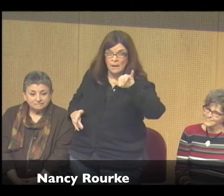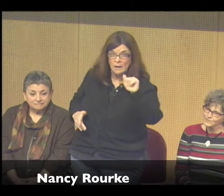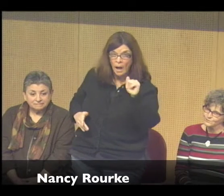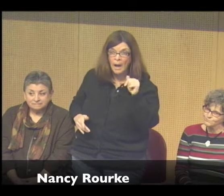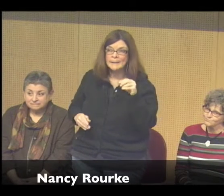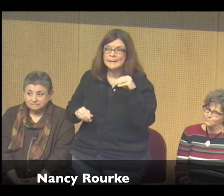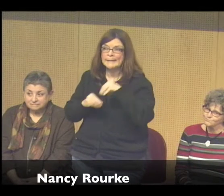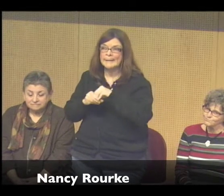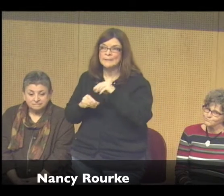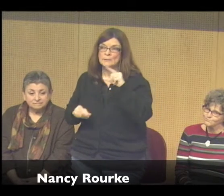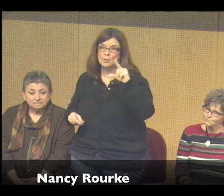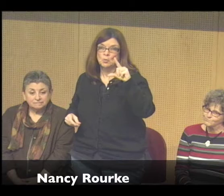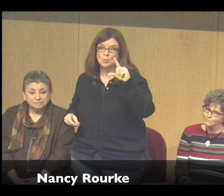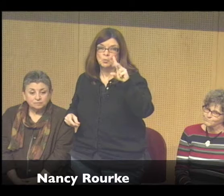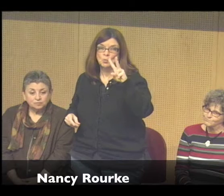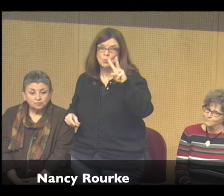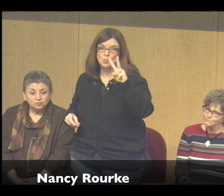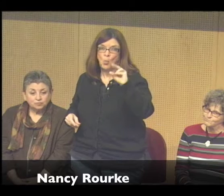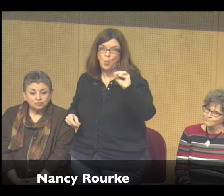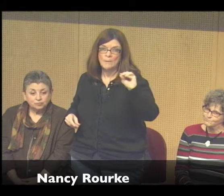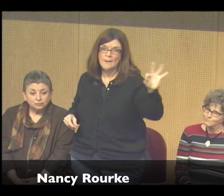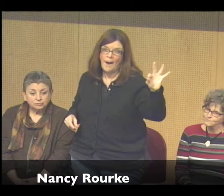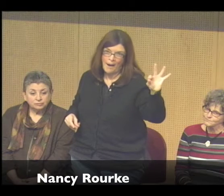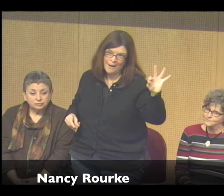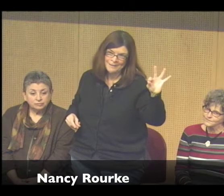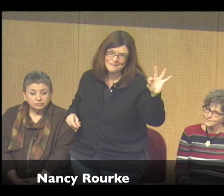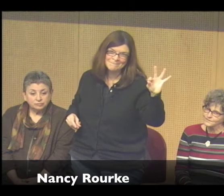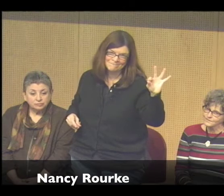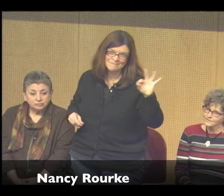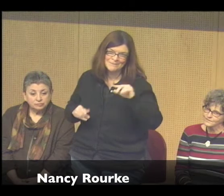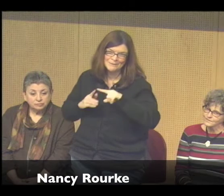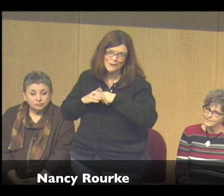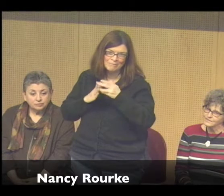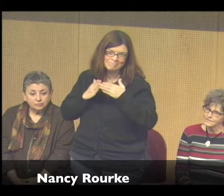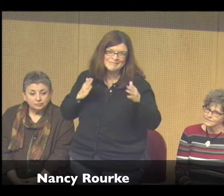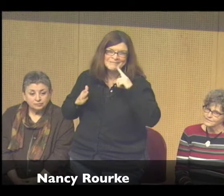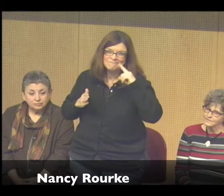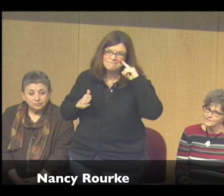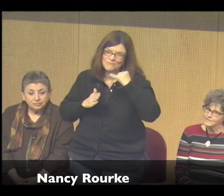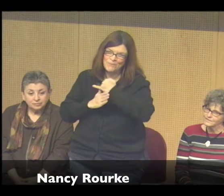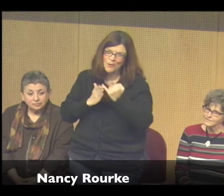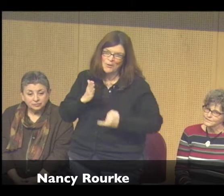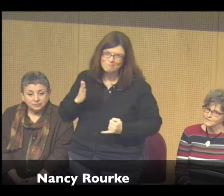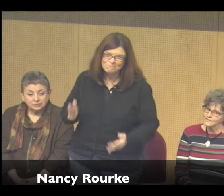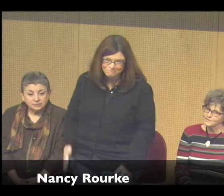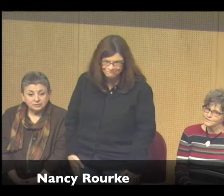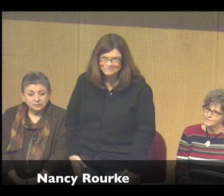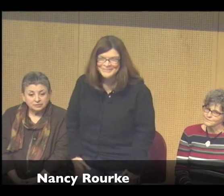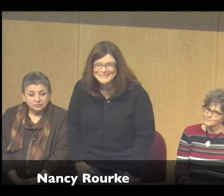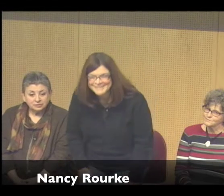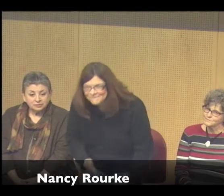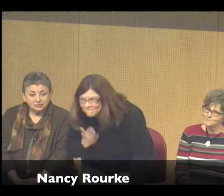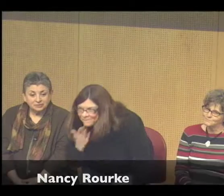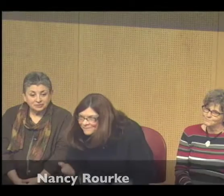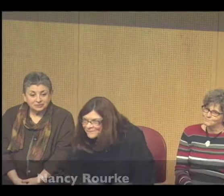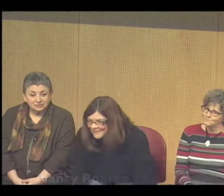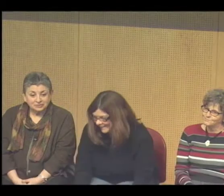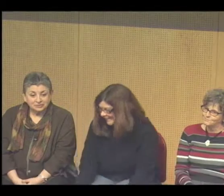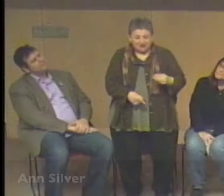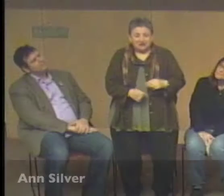I started Divya Art in 2009. From then on, became a truly Deaf person.